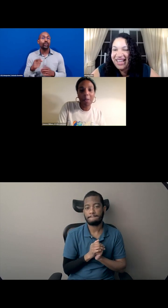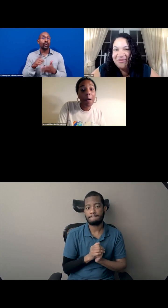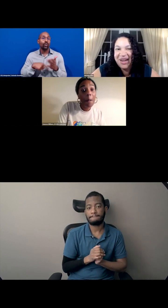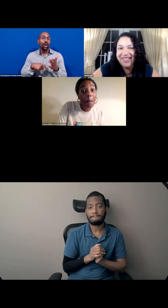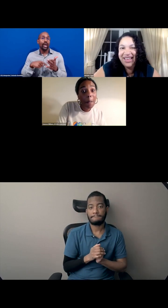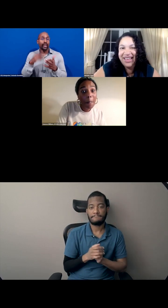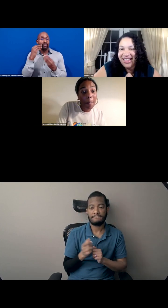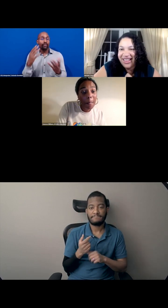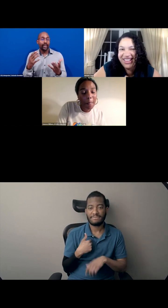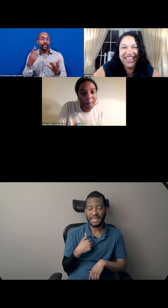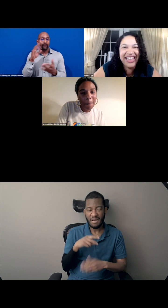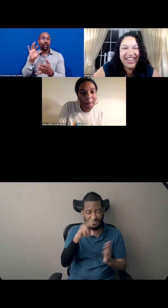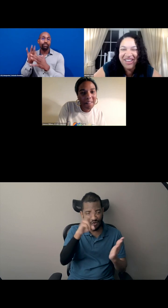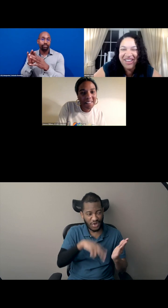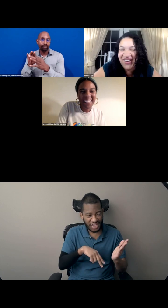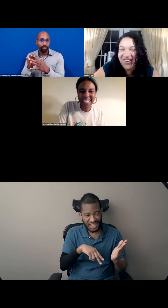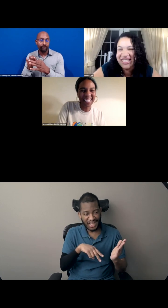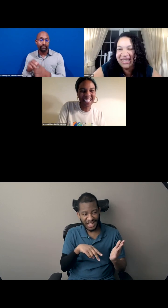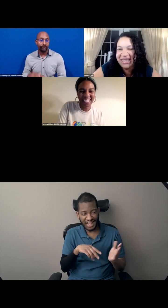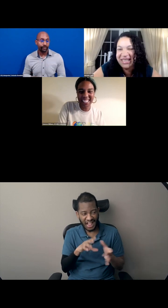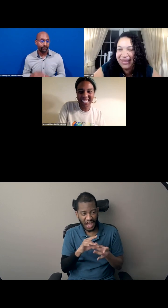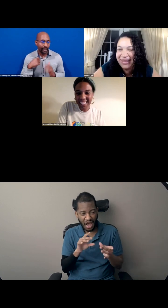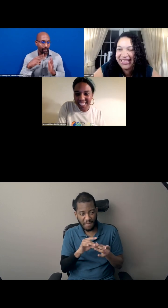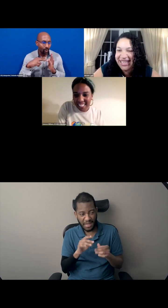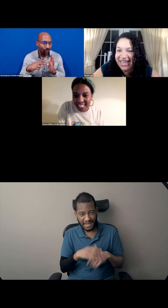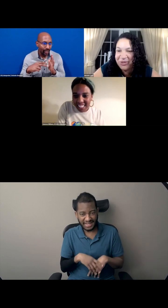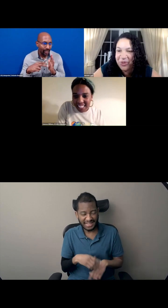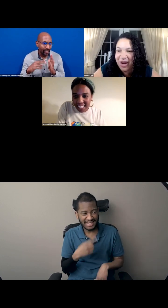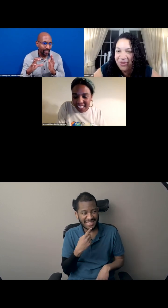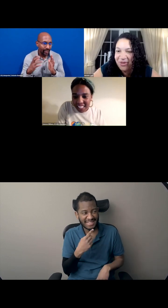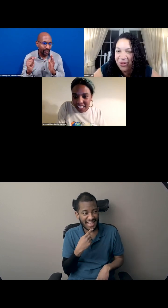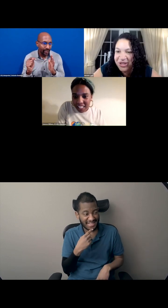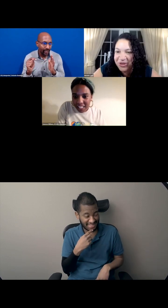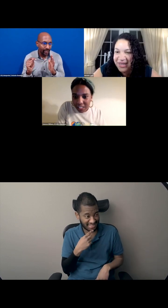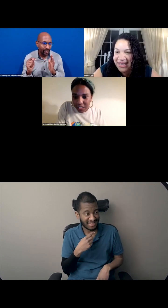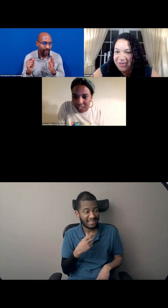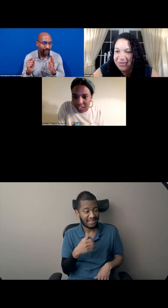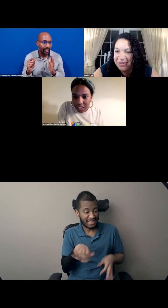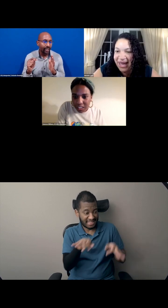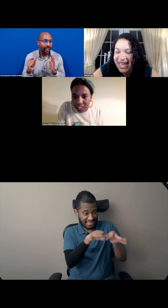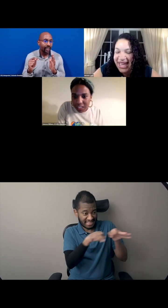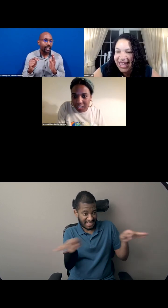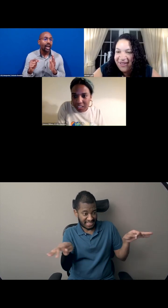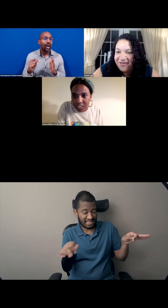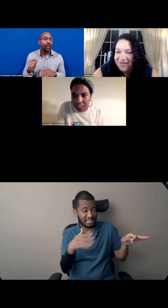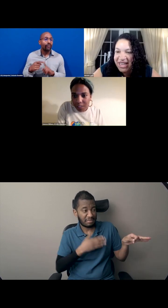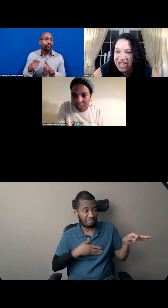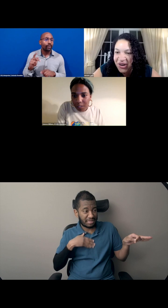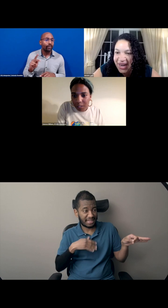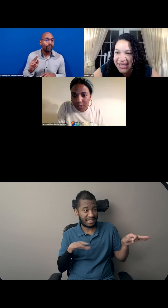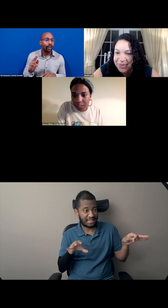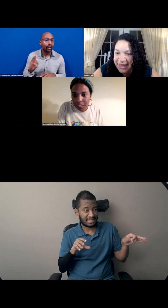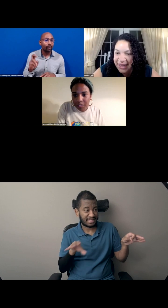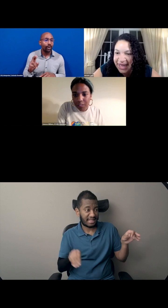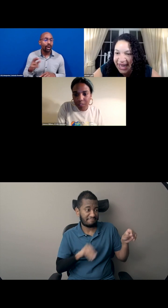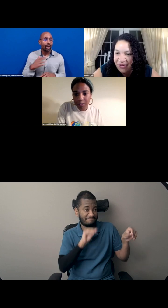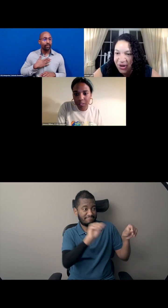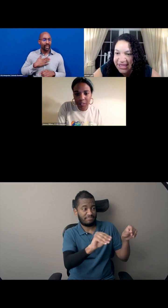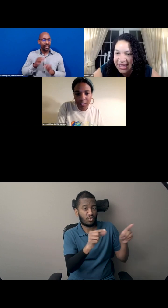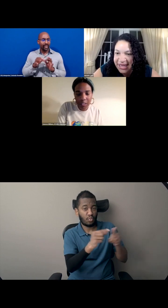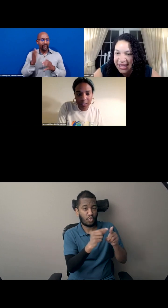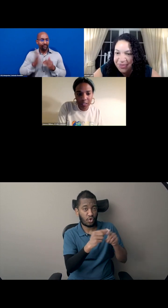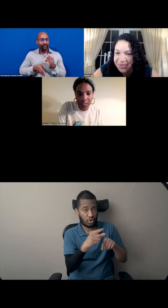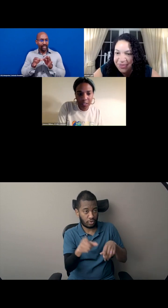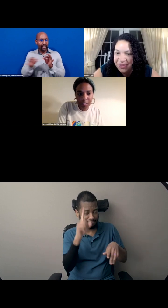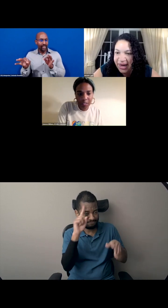I'm reading, I'm reading the comment. Okay. So let me see, please complete the sentence with whatever words or phrase come to mind. Fiction creates blank